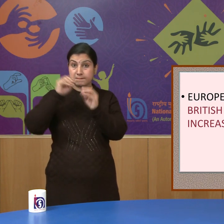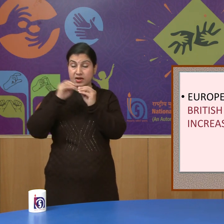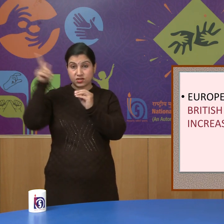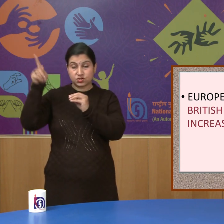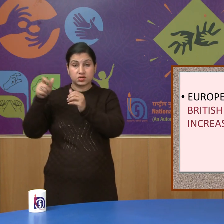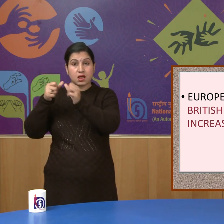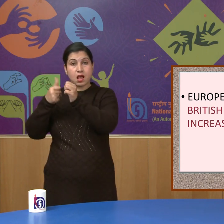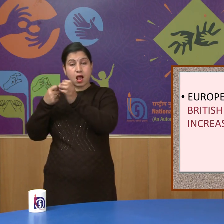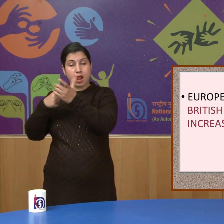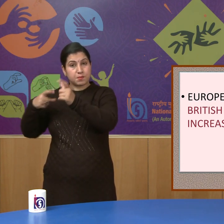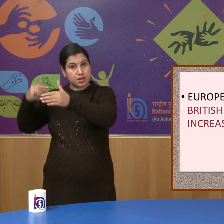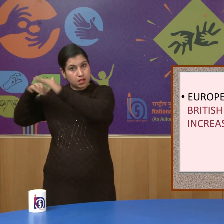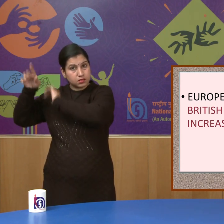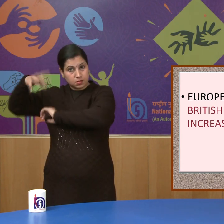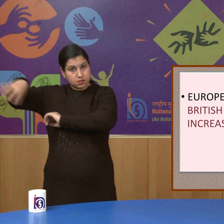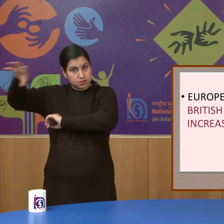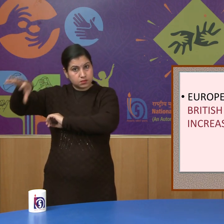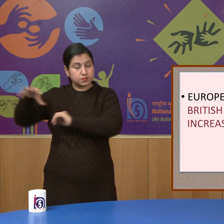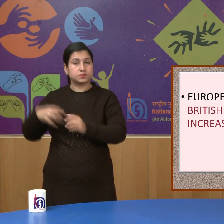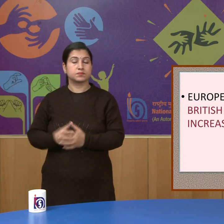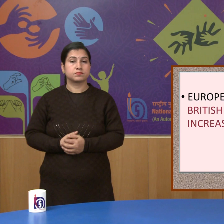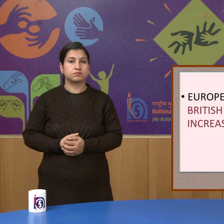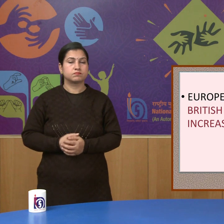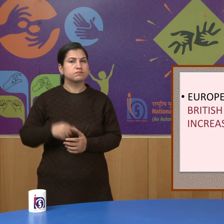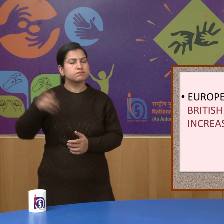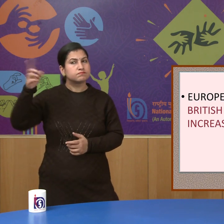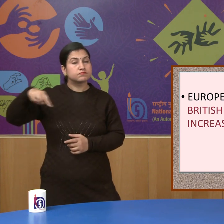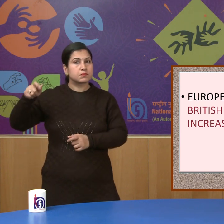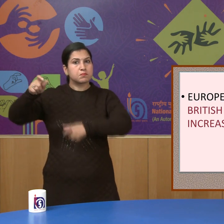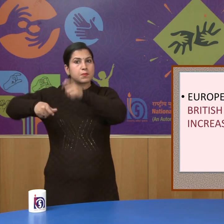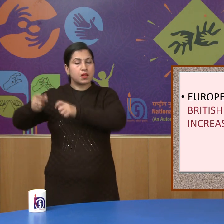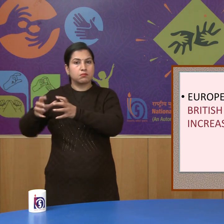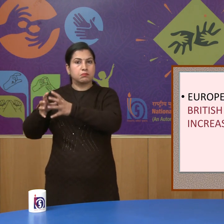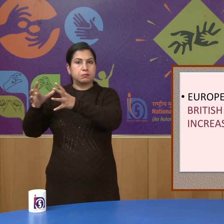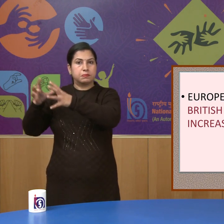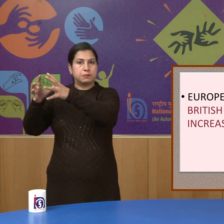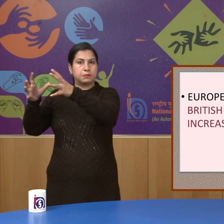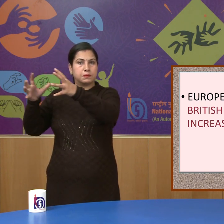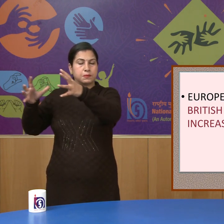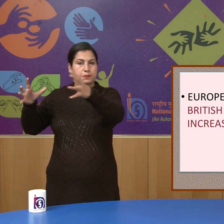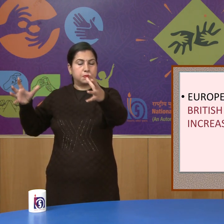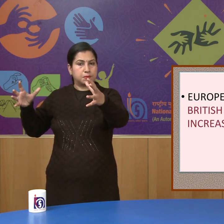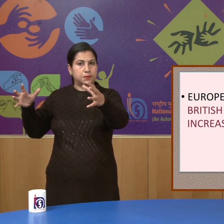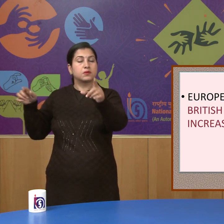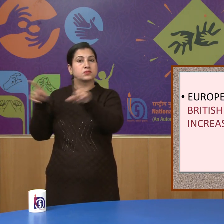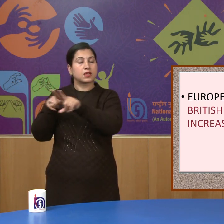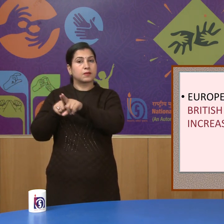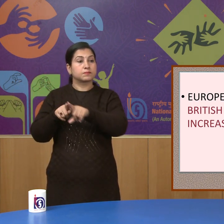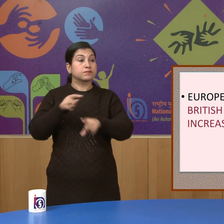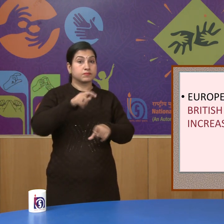was increased and the number of